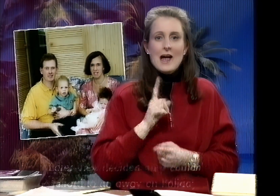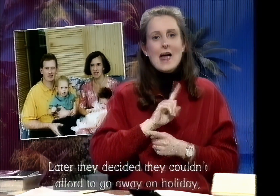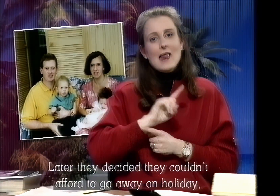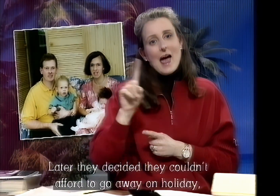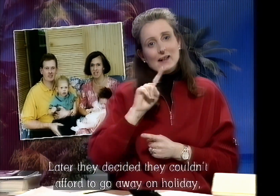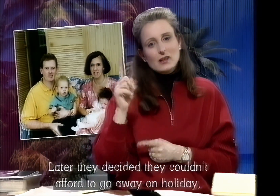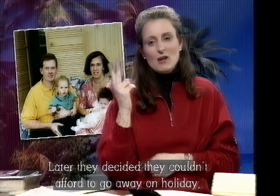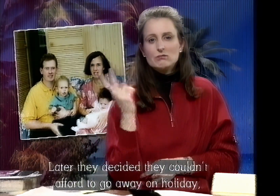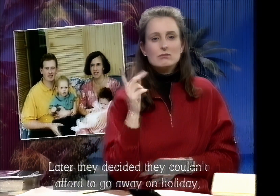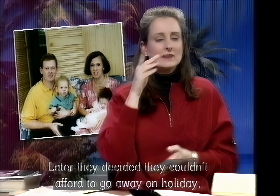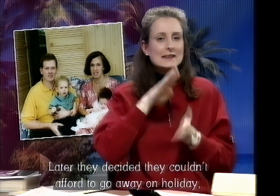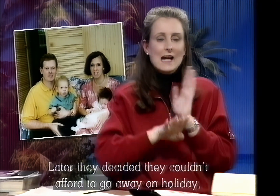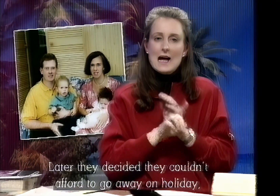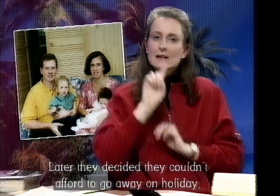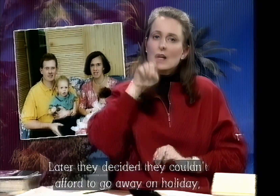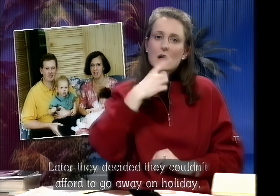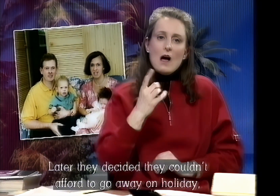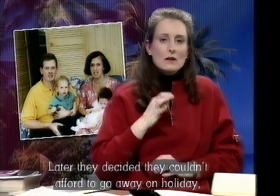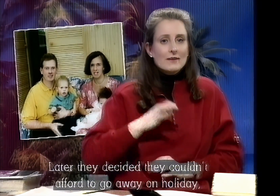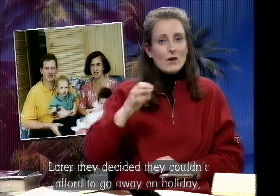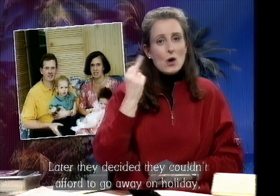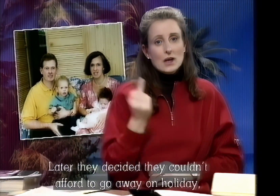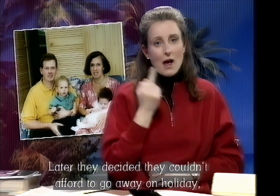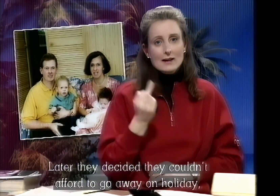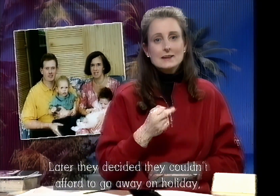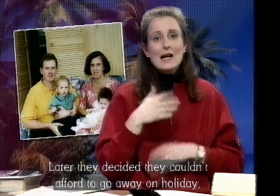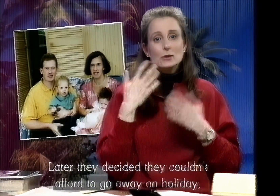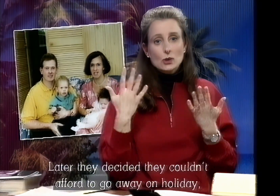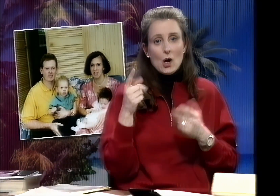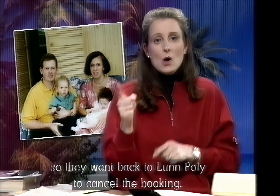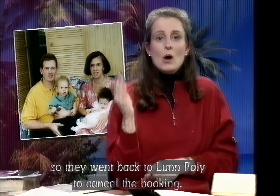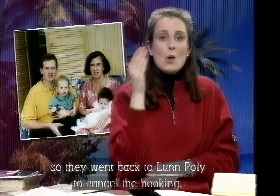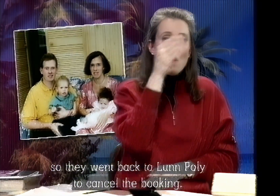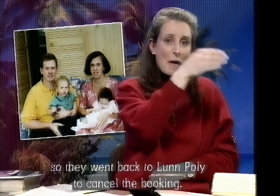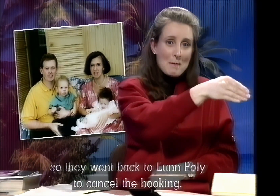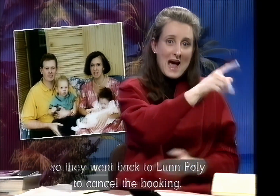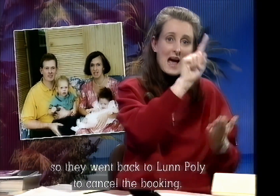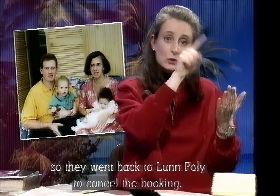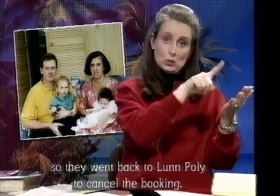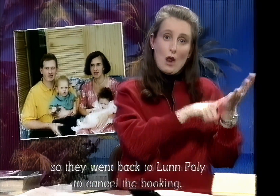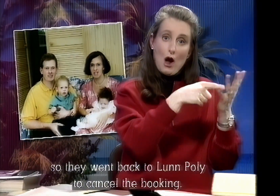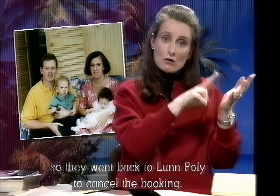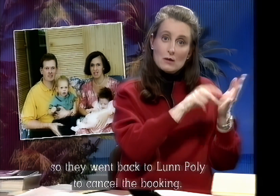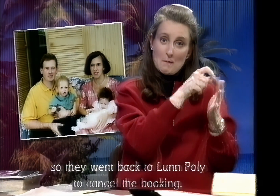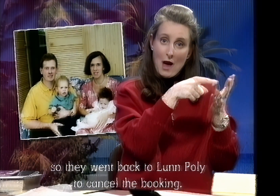Later they decided they couldn't afford to go away on holiday. So they went back to Lampolly to cancel the booking.